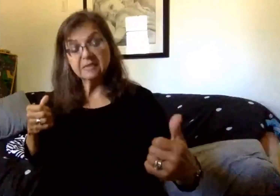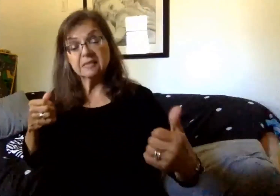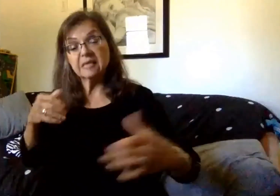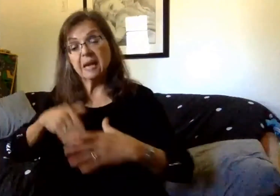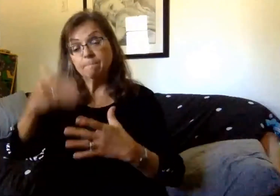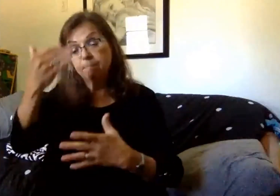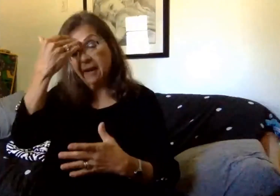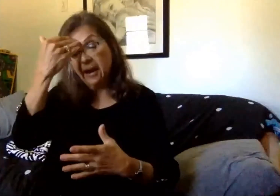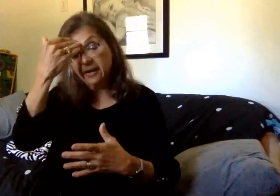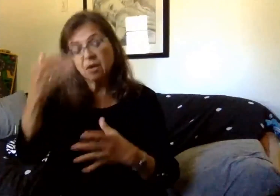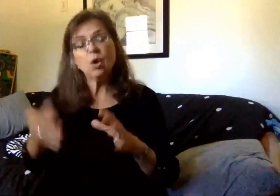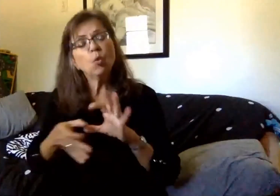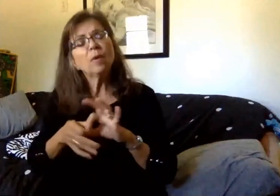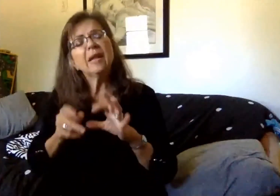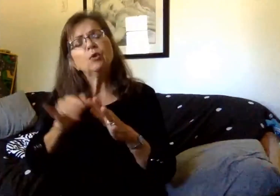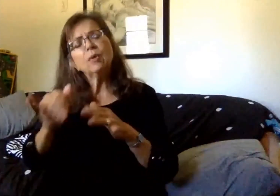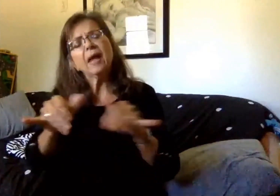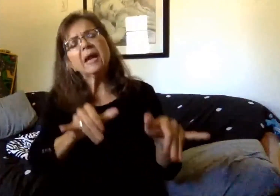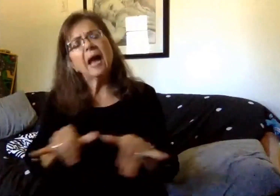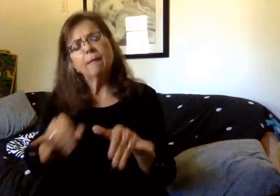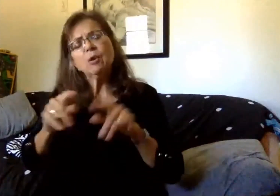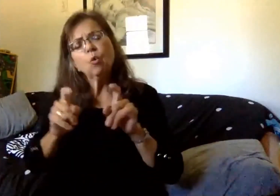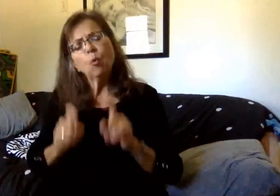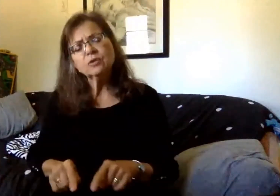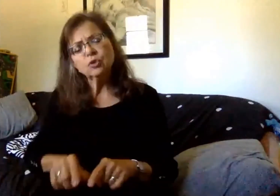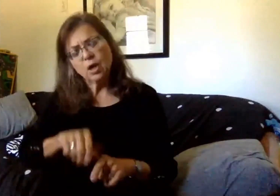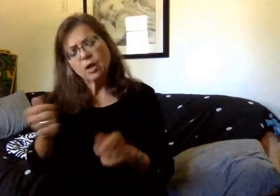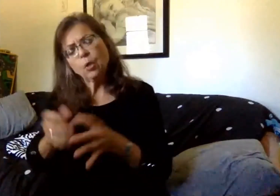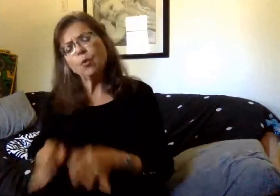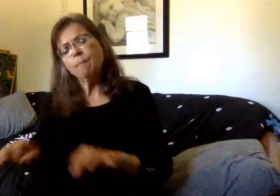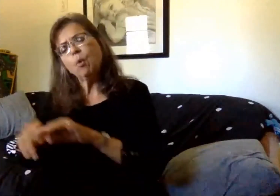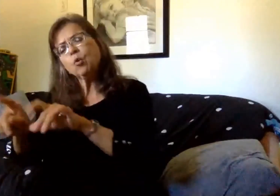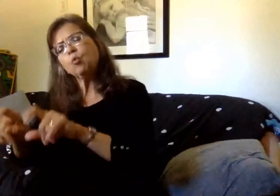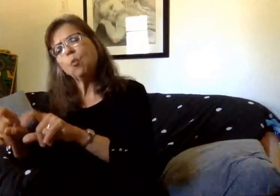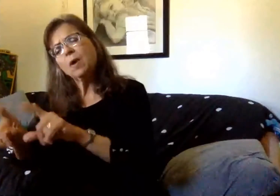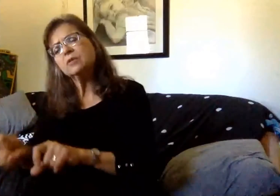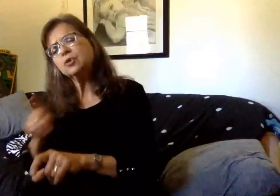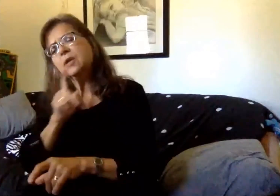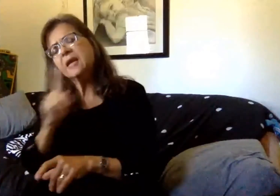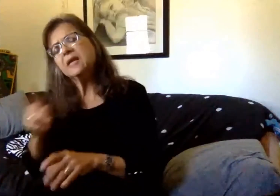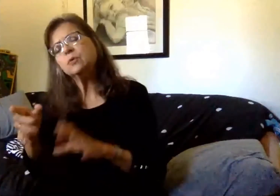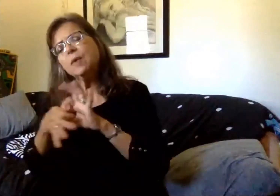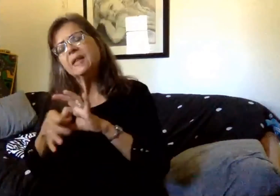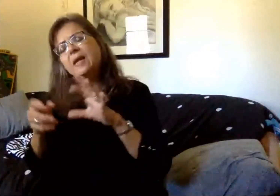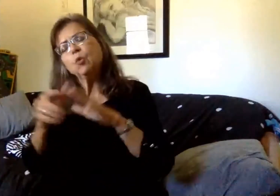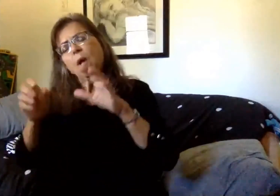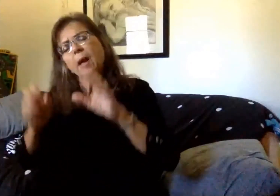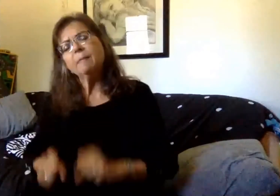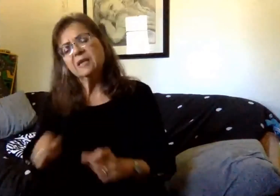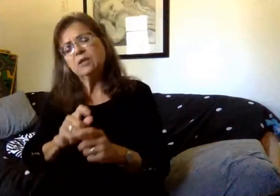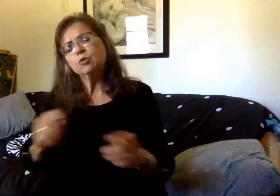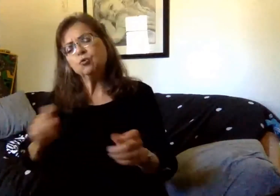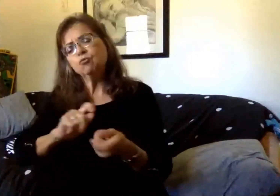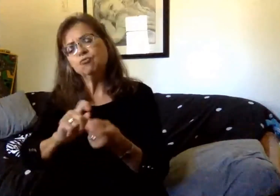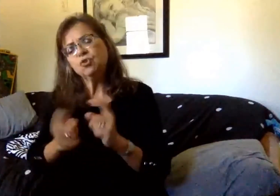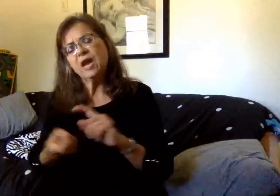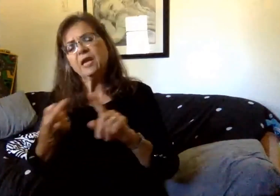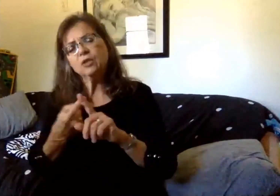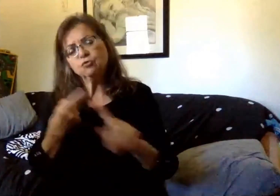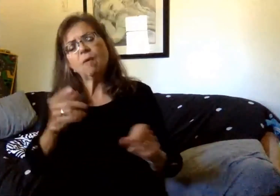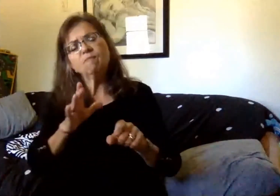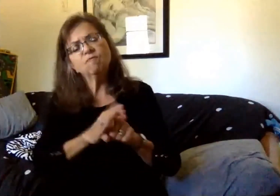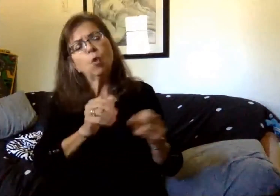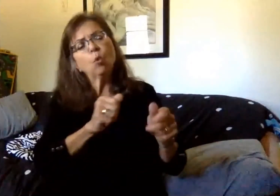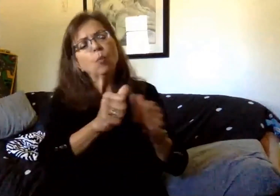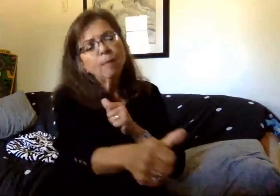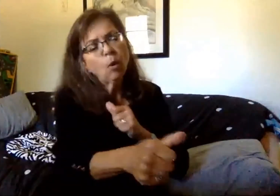to that common question, another question that's really been asked quite a bit is around the ability to change from a full remote model